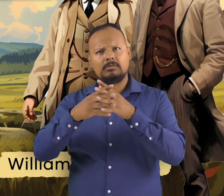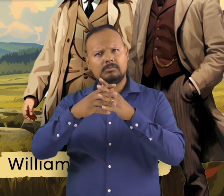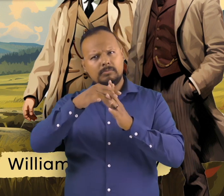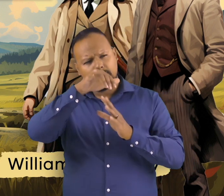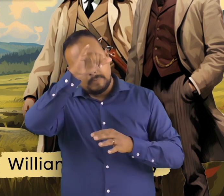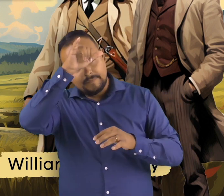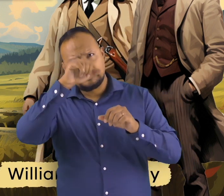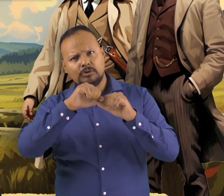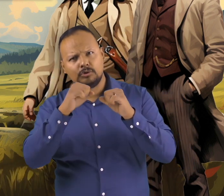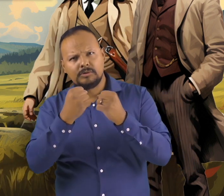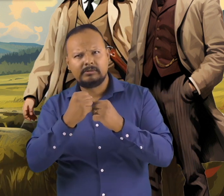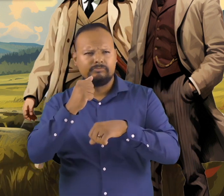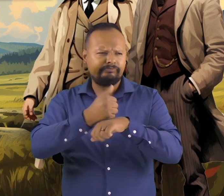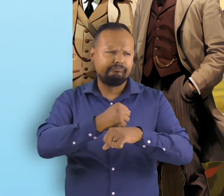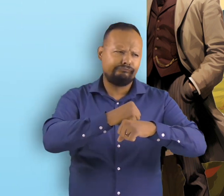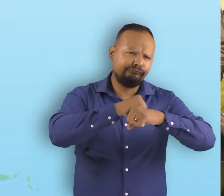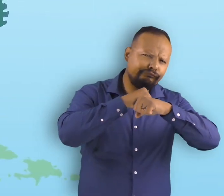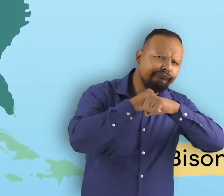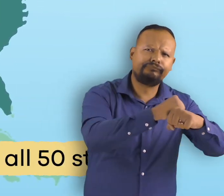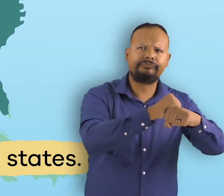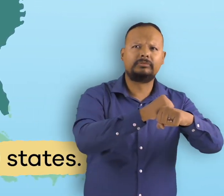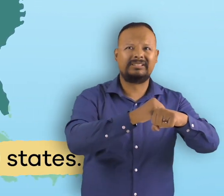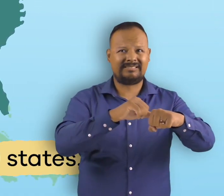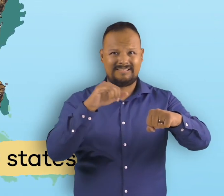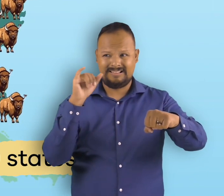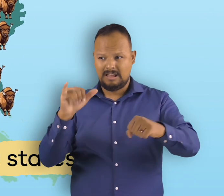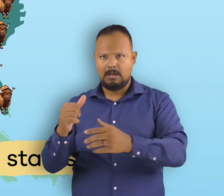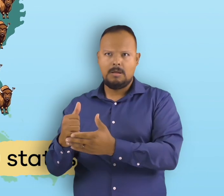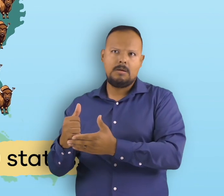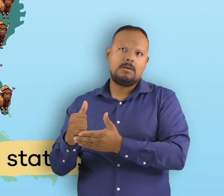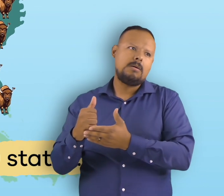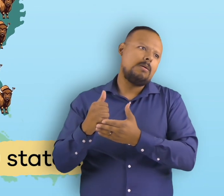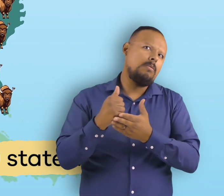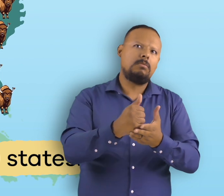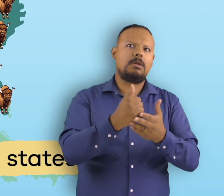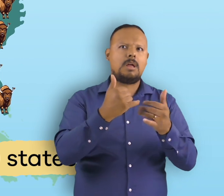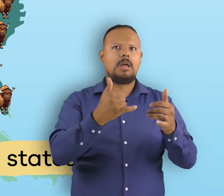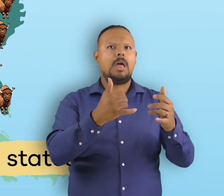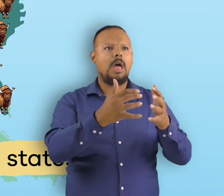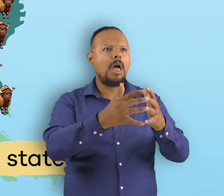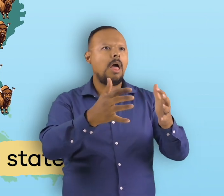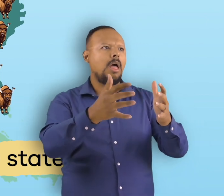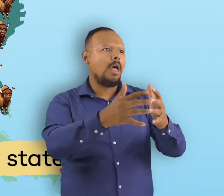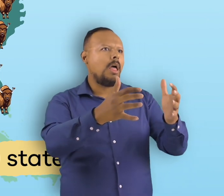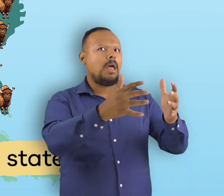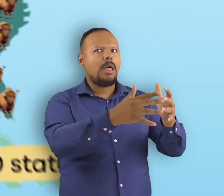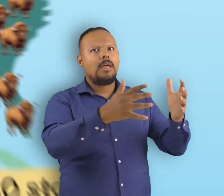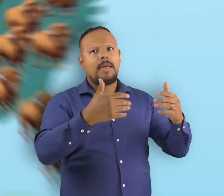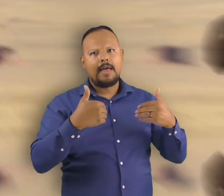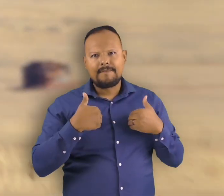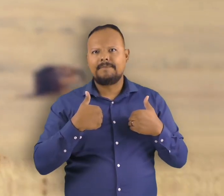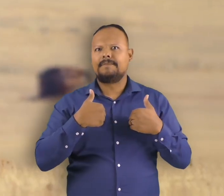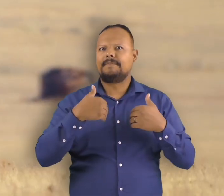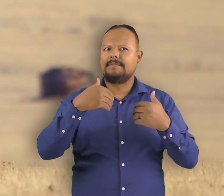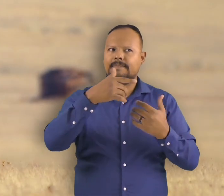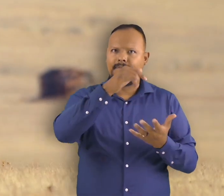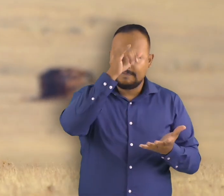bison because of their efforts bison now live in all 50 states learning about